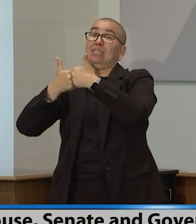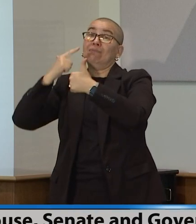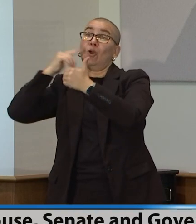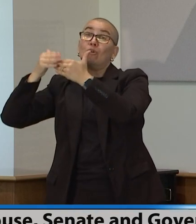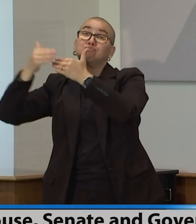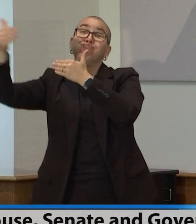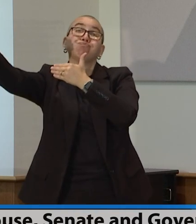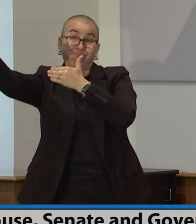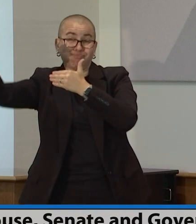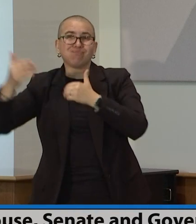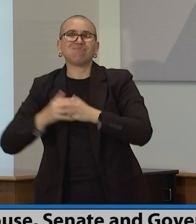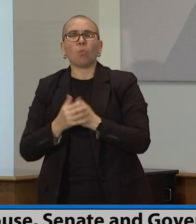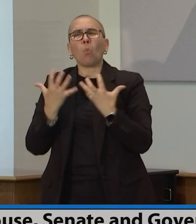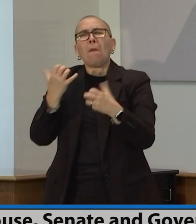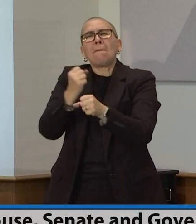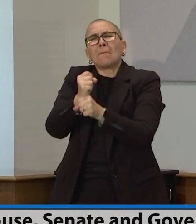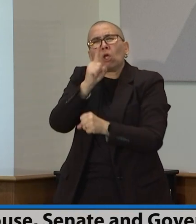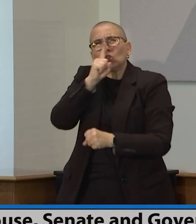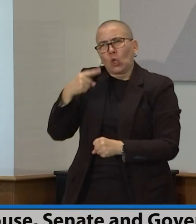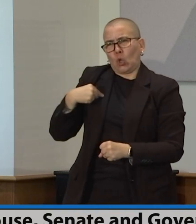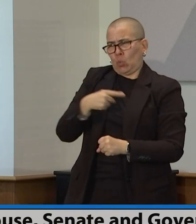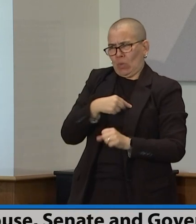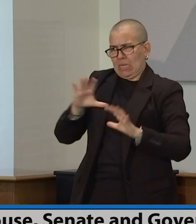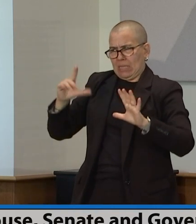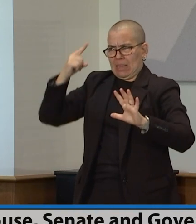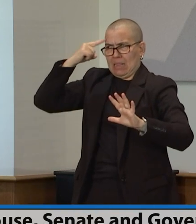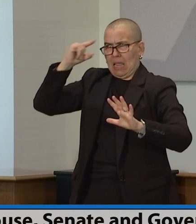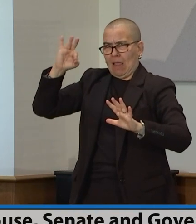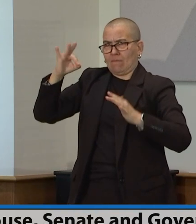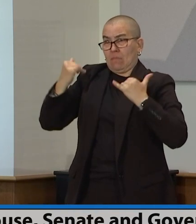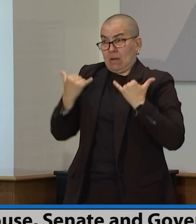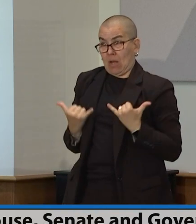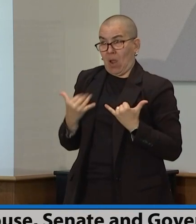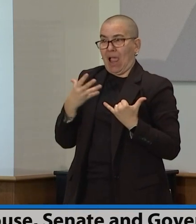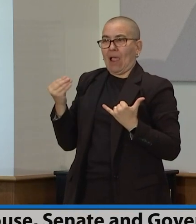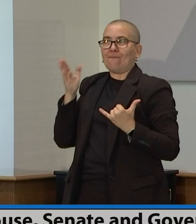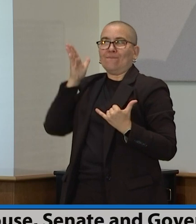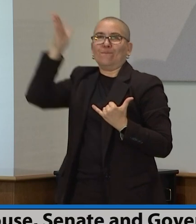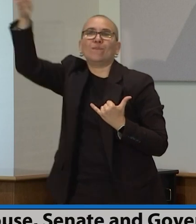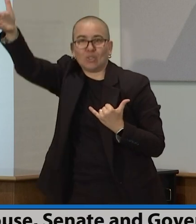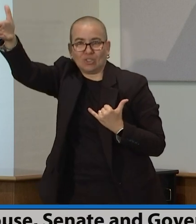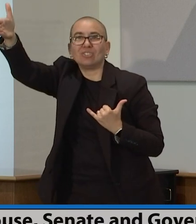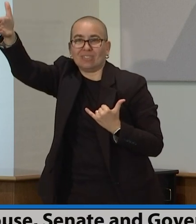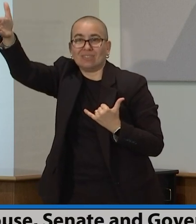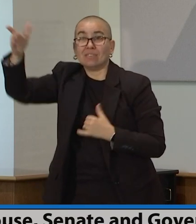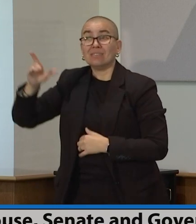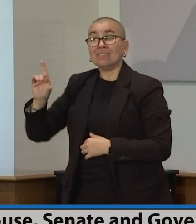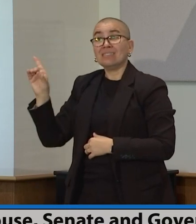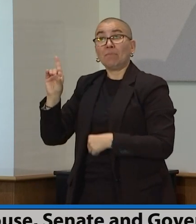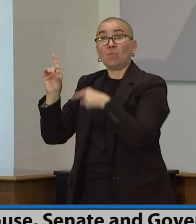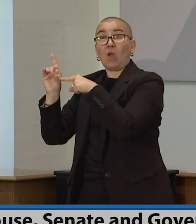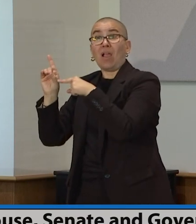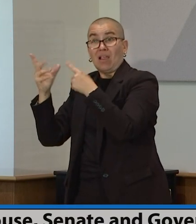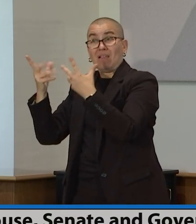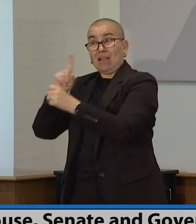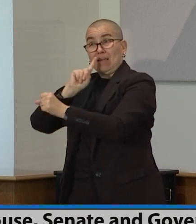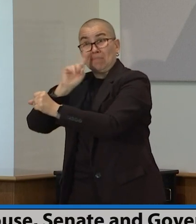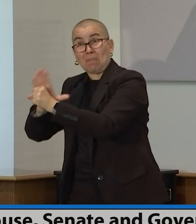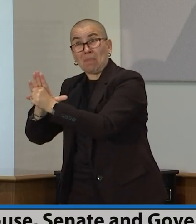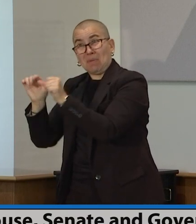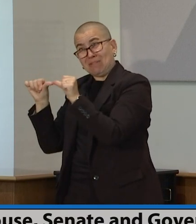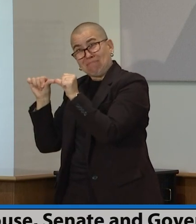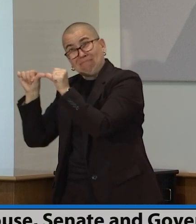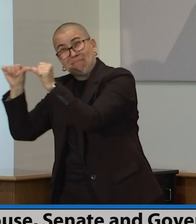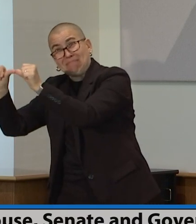fiscal footing. For Democrats, that means being able to sustain our commitments in education and health care